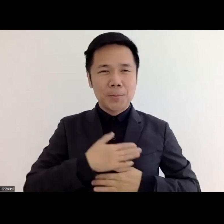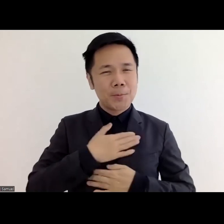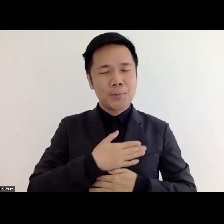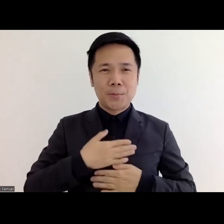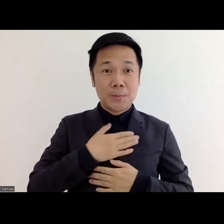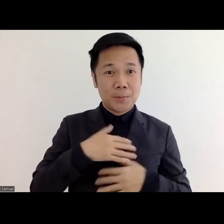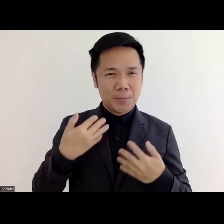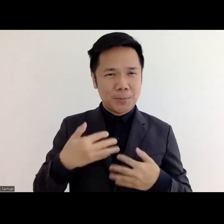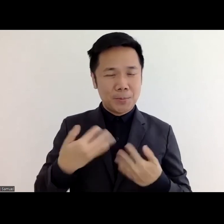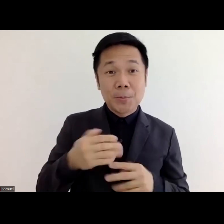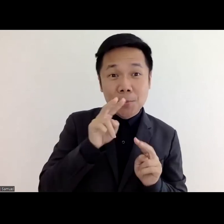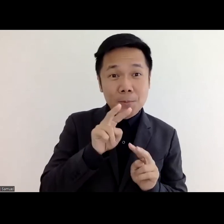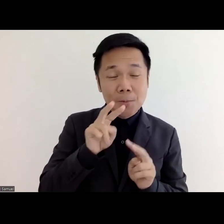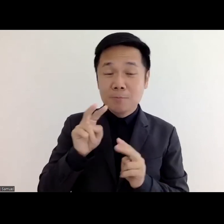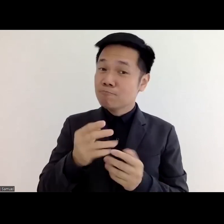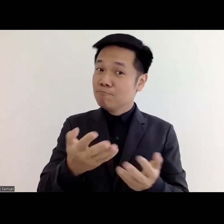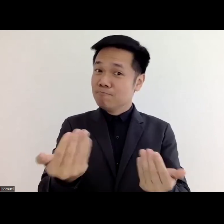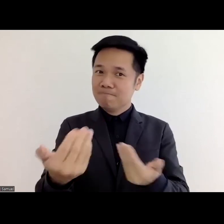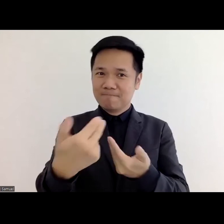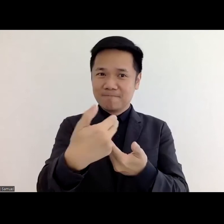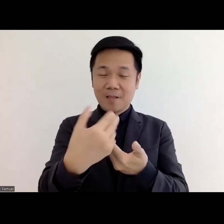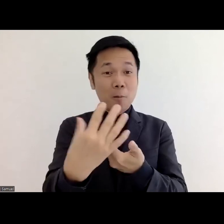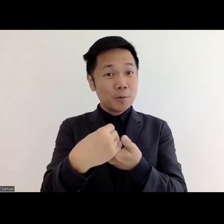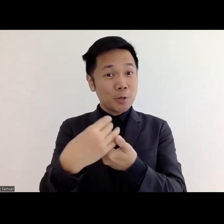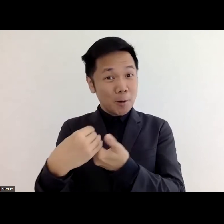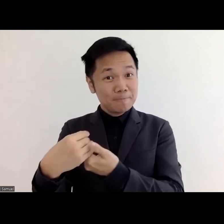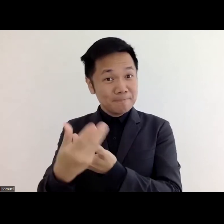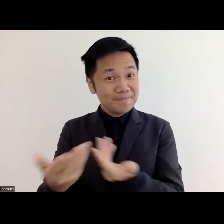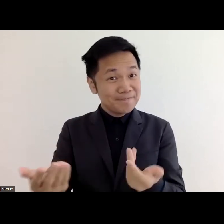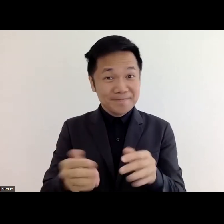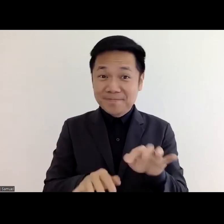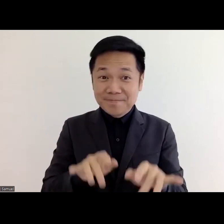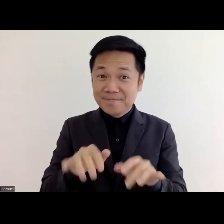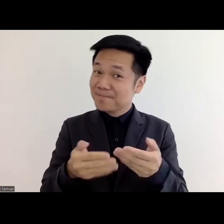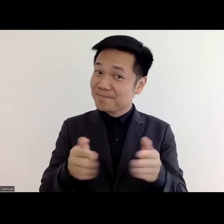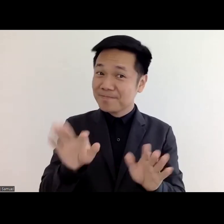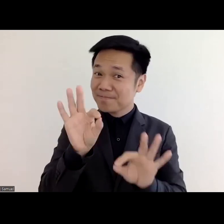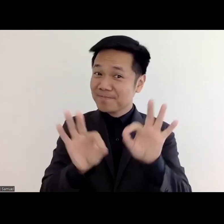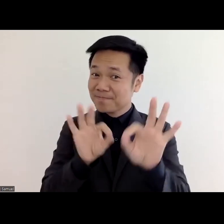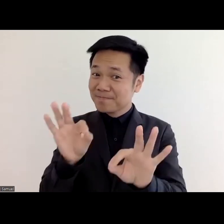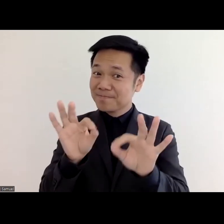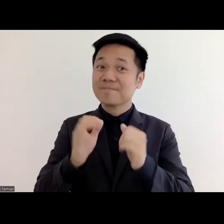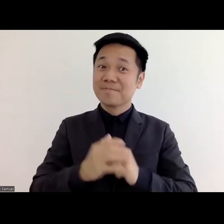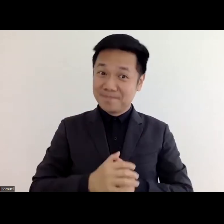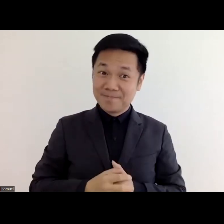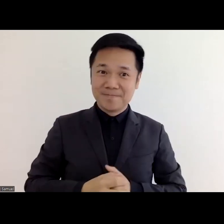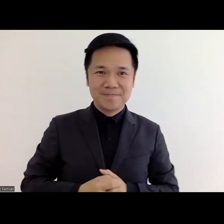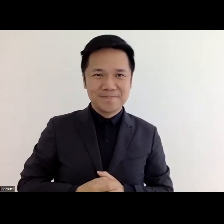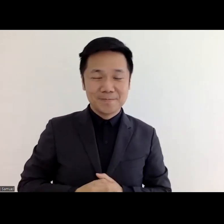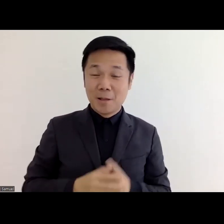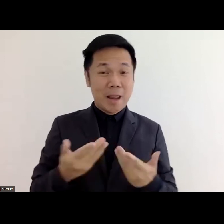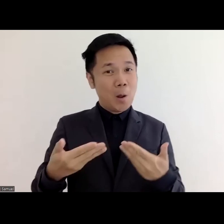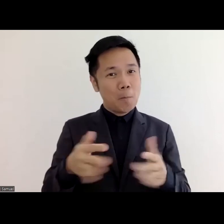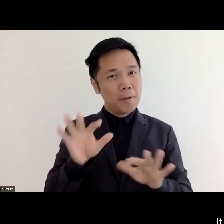please participate uh in the open discussion uh in will start uh the open discussion